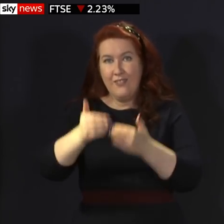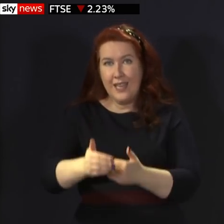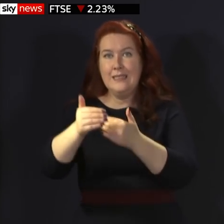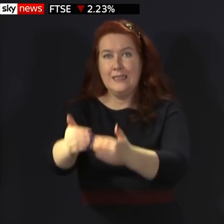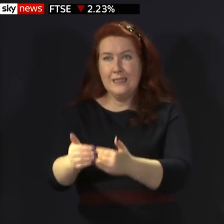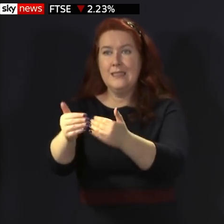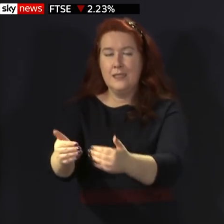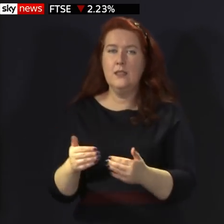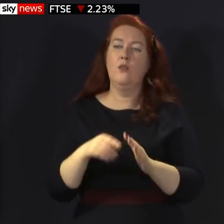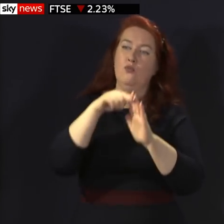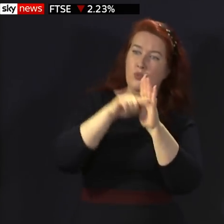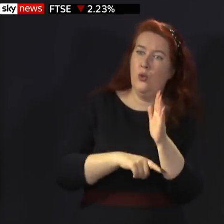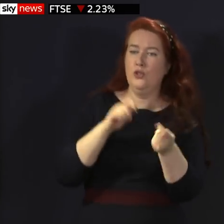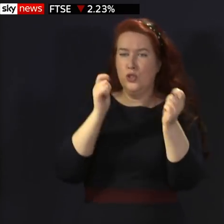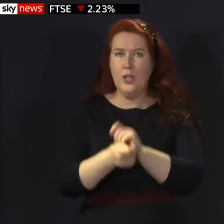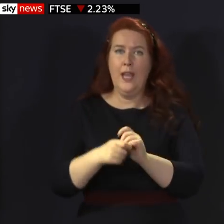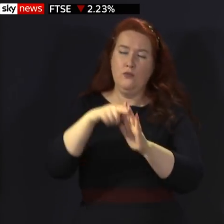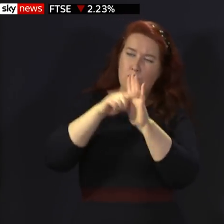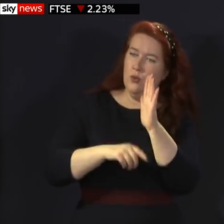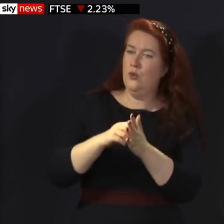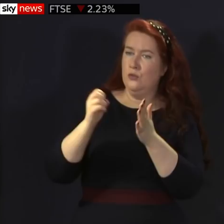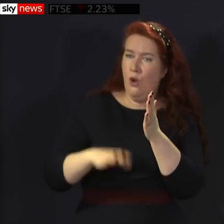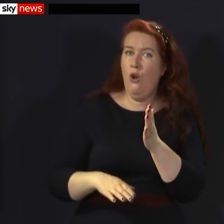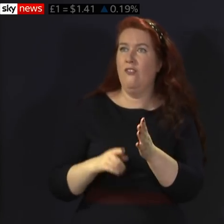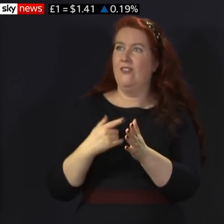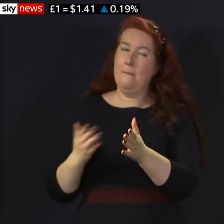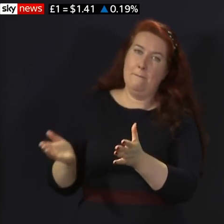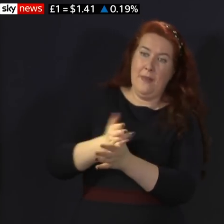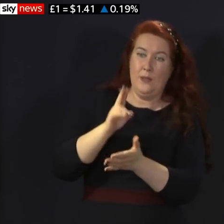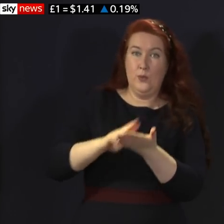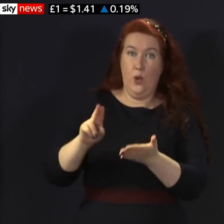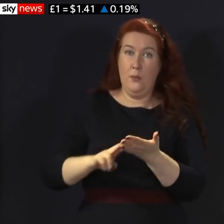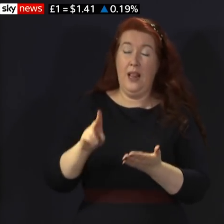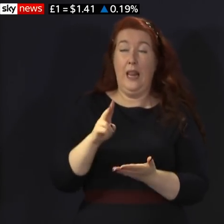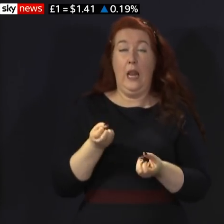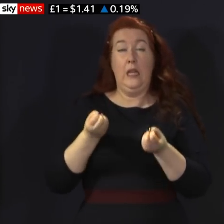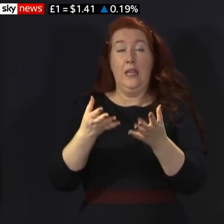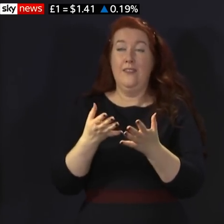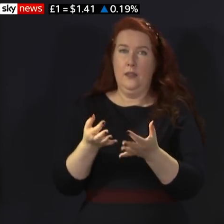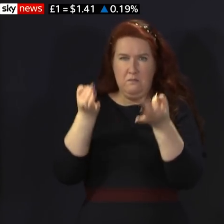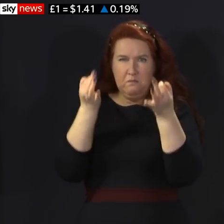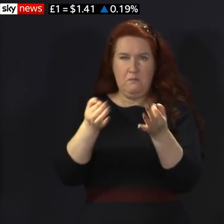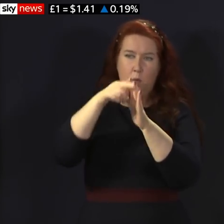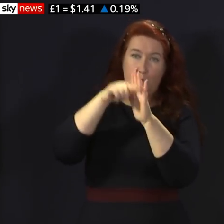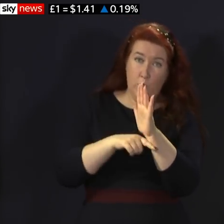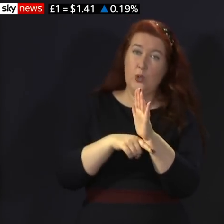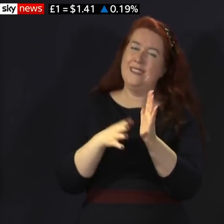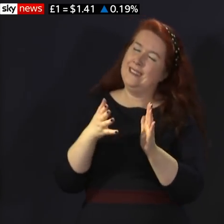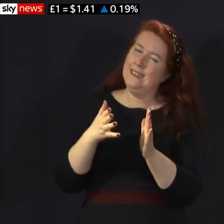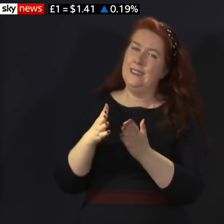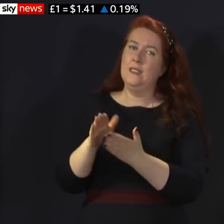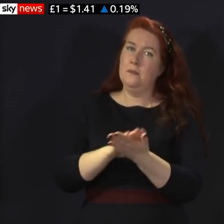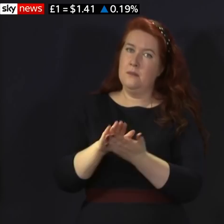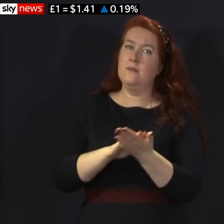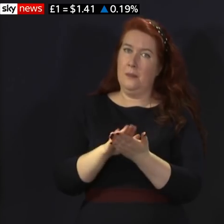and easing restrictions as we try to get back to normal, prescriptive rules and regulations will increasingly give